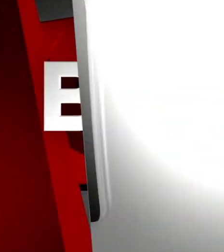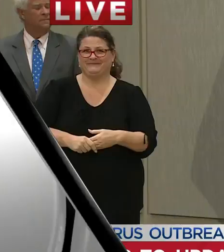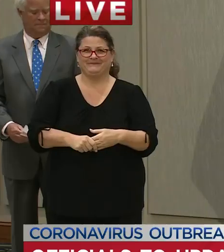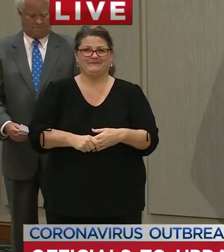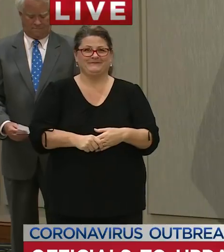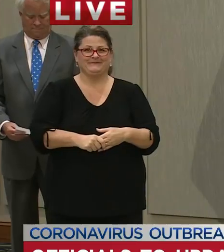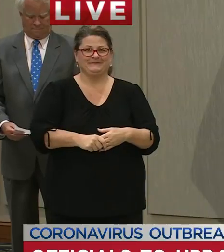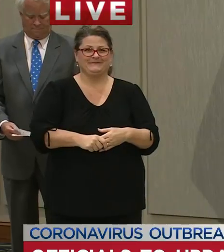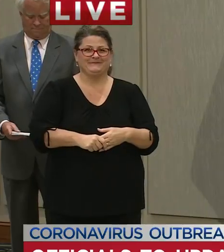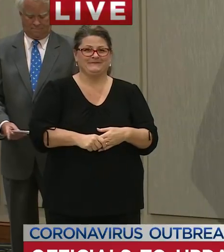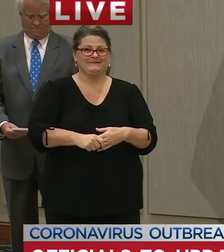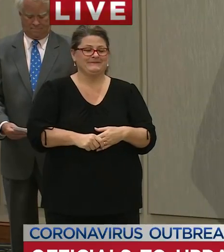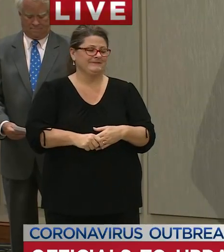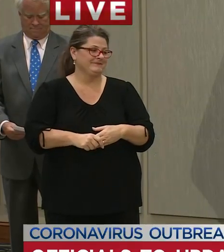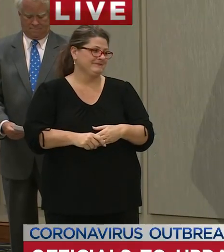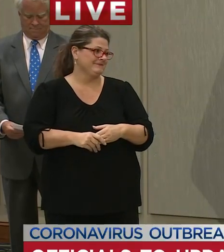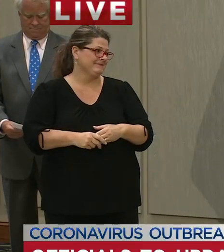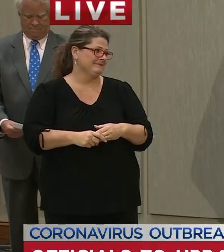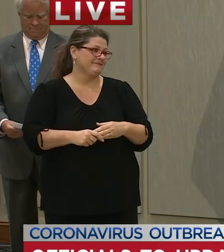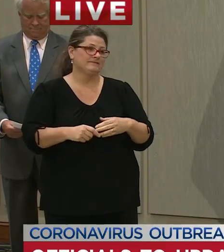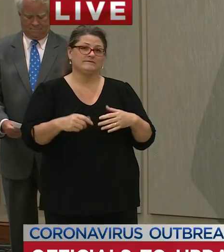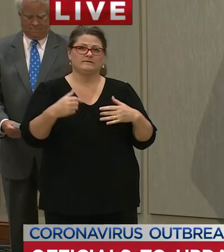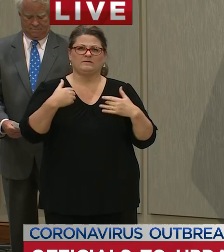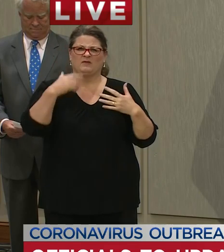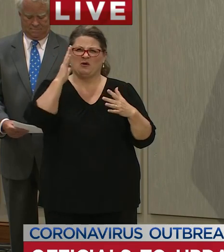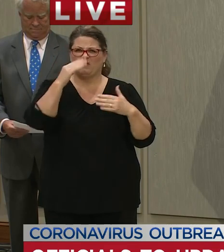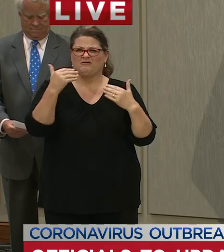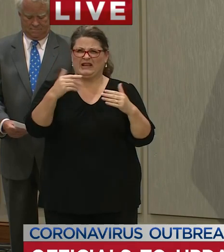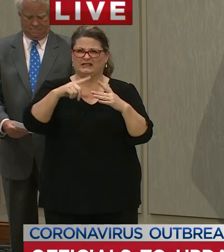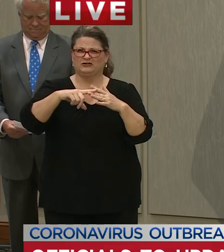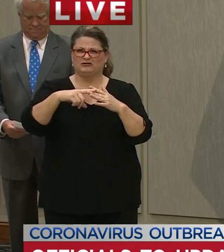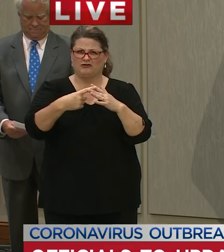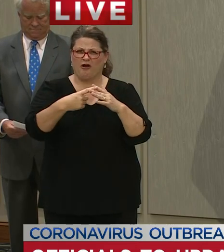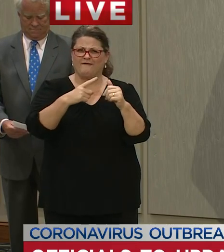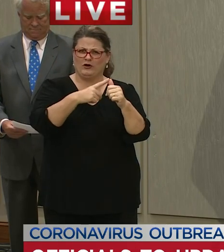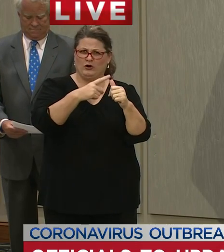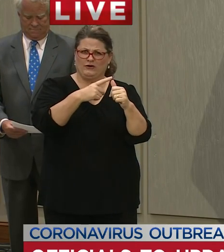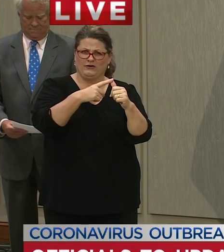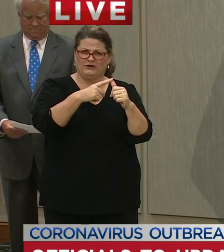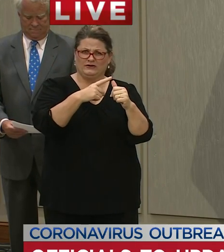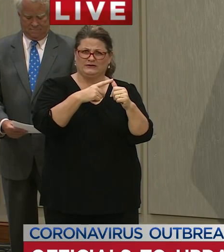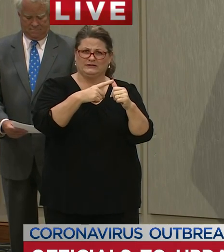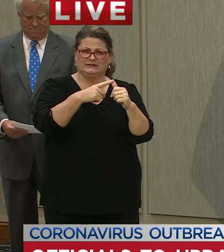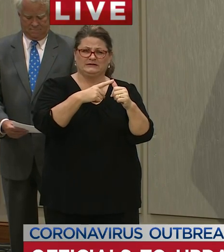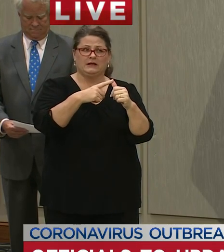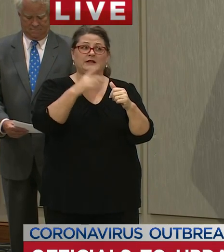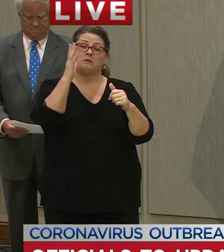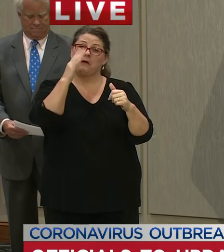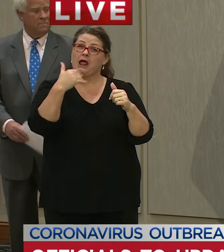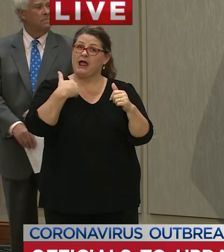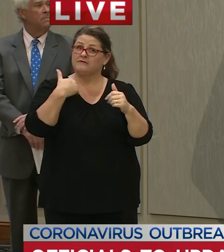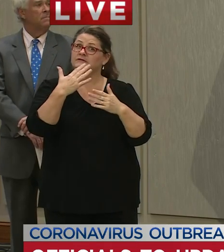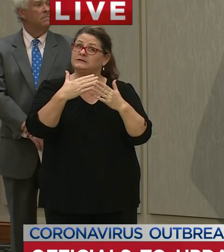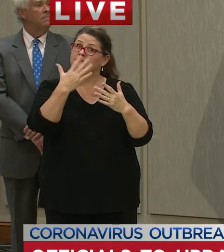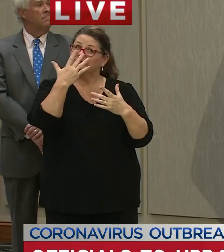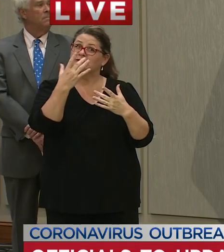Let's check in with the governor. Set the stage a little and then we'll have some very interesting